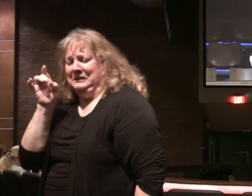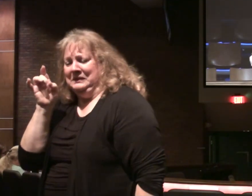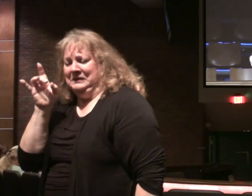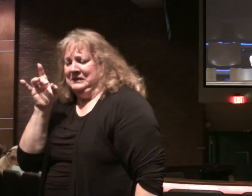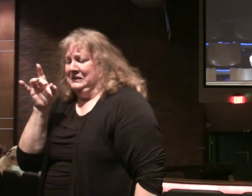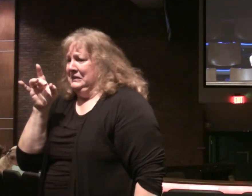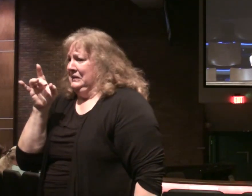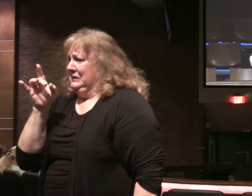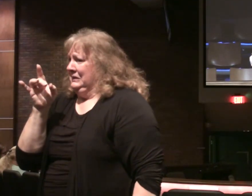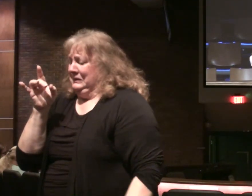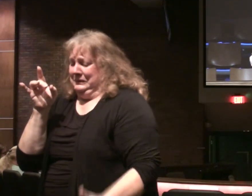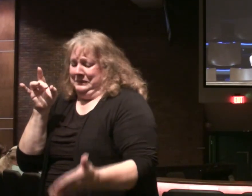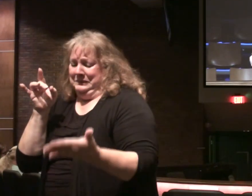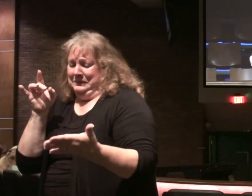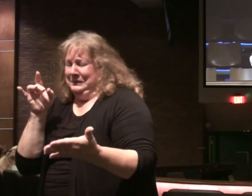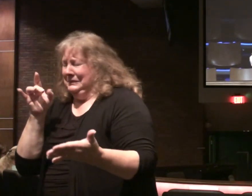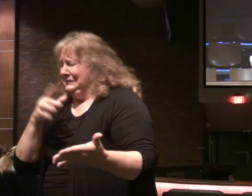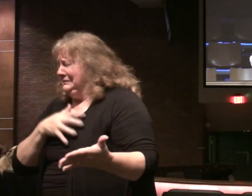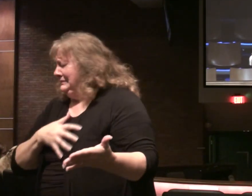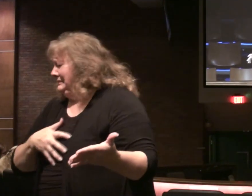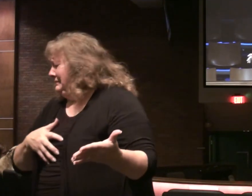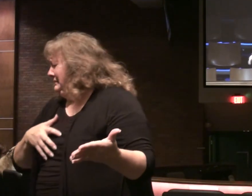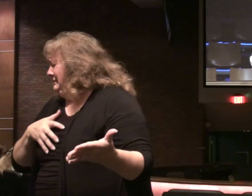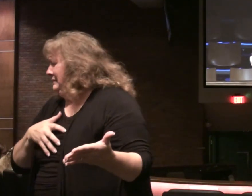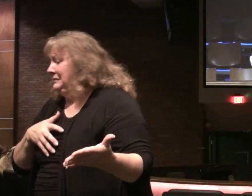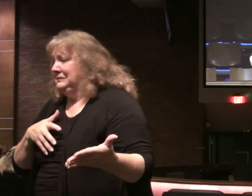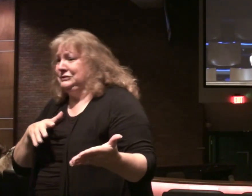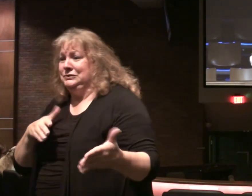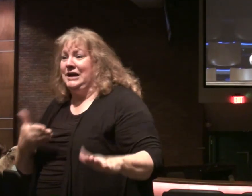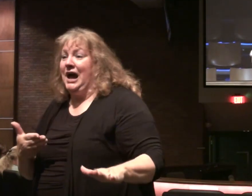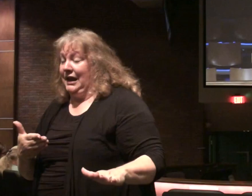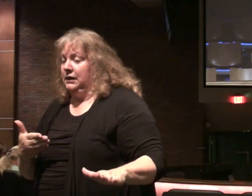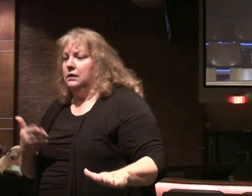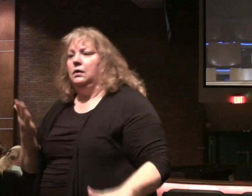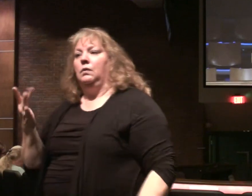Almost unrighteousness. away. Because they wouldn't.